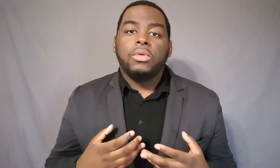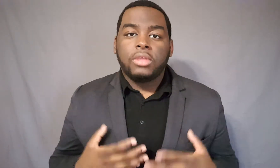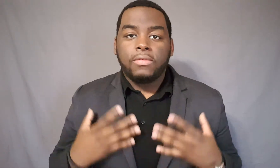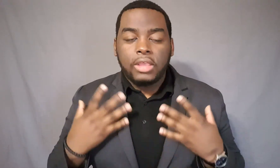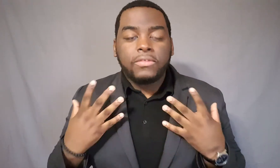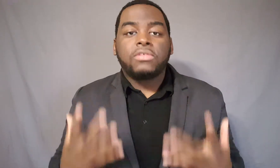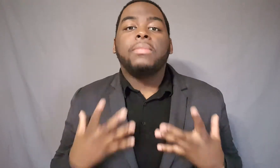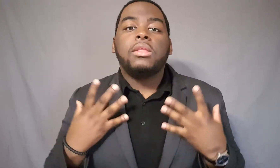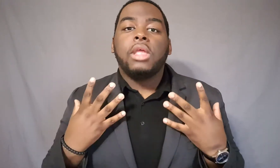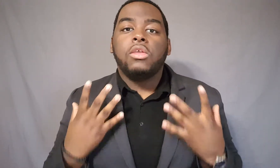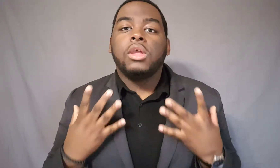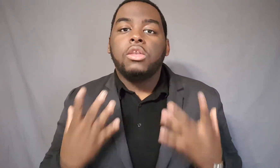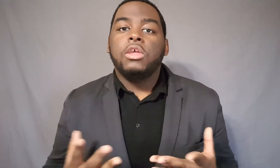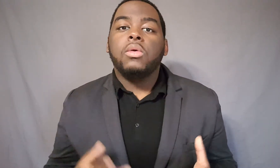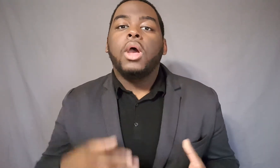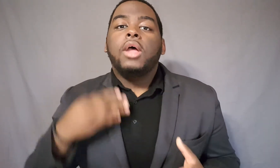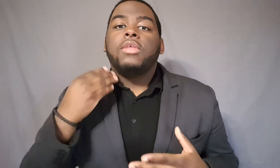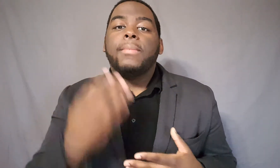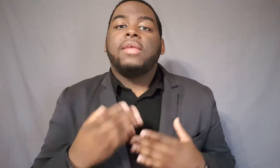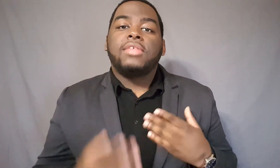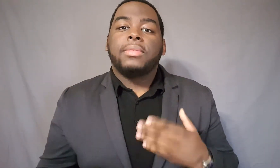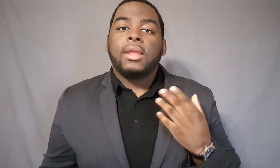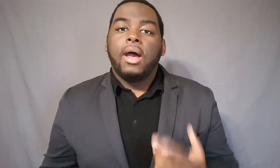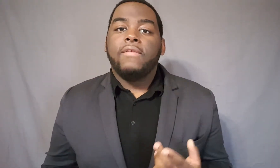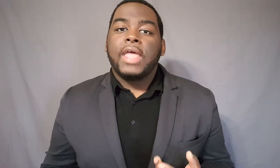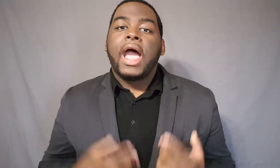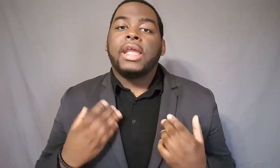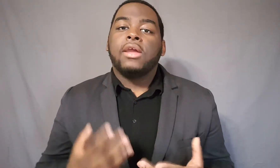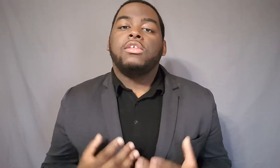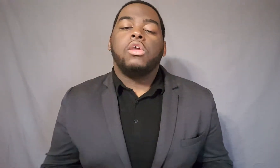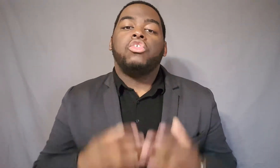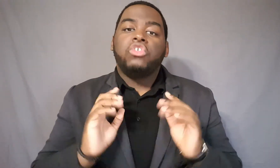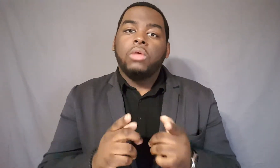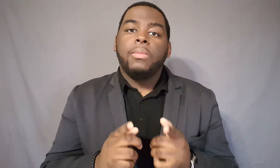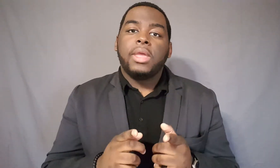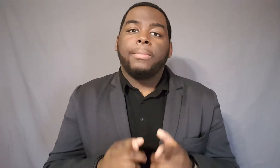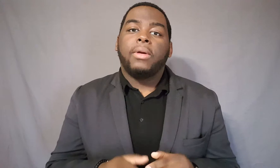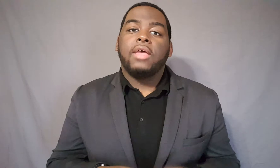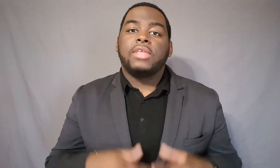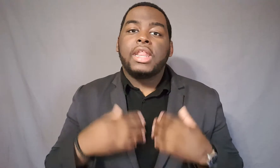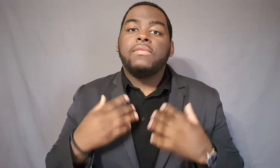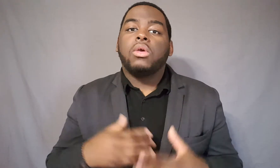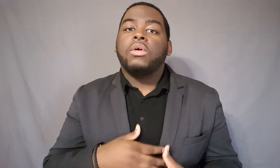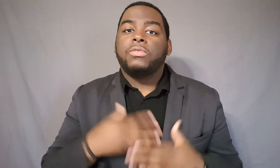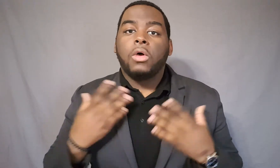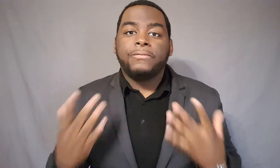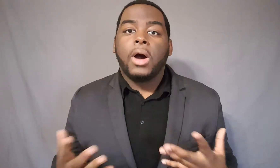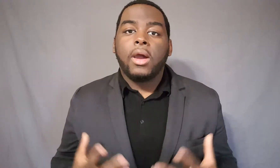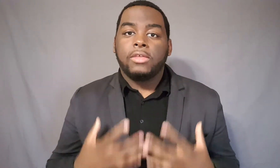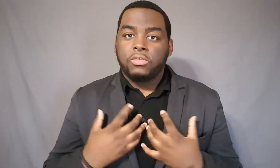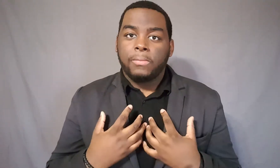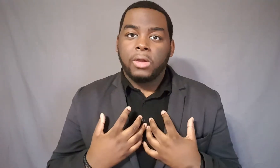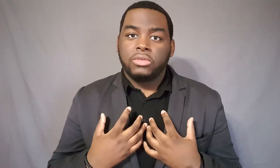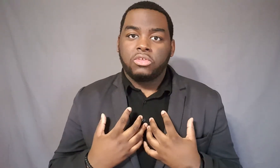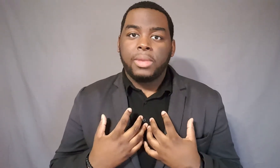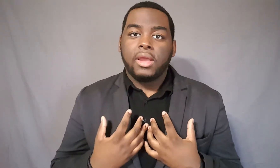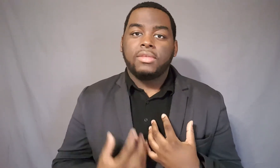if there's something that you can do to make something of that. I guarantee you she will be impressed and even go as so far as just from personal experience